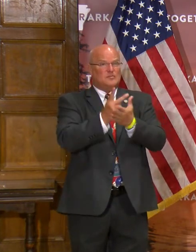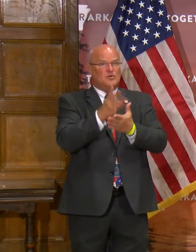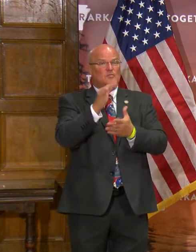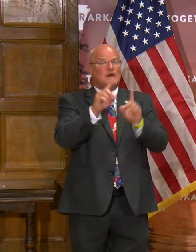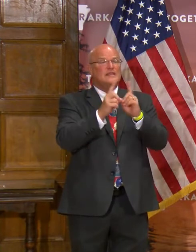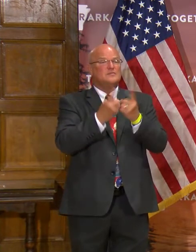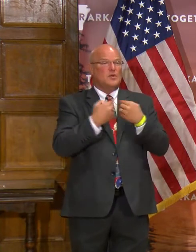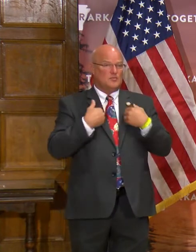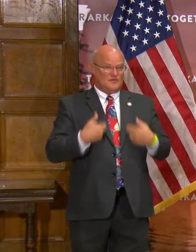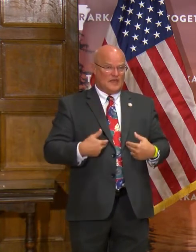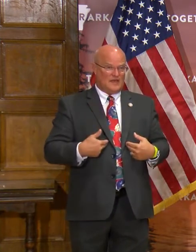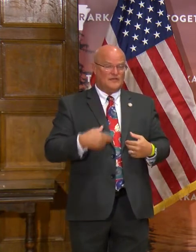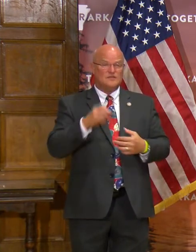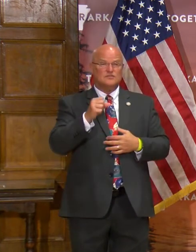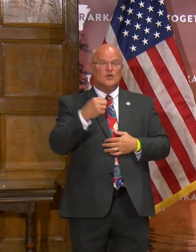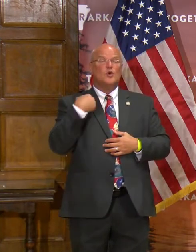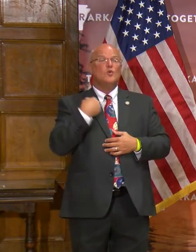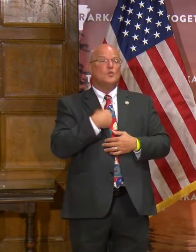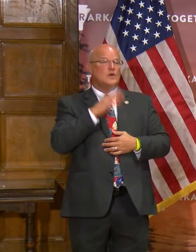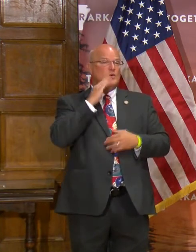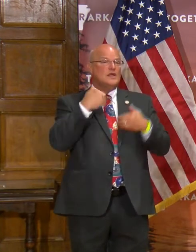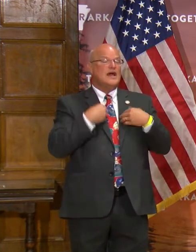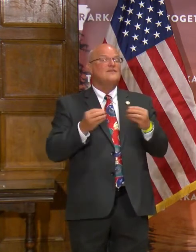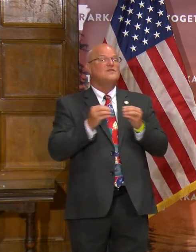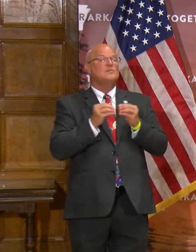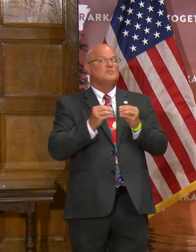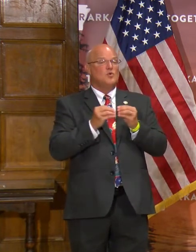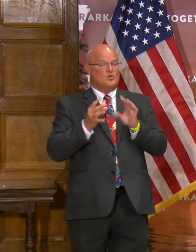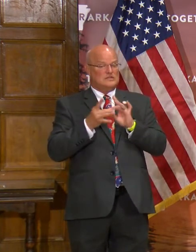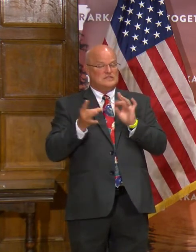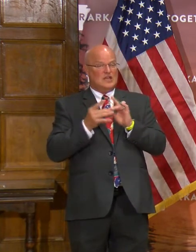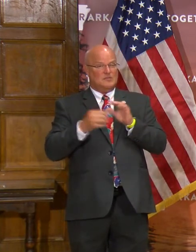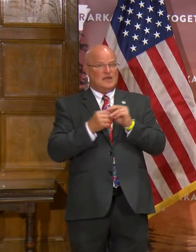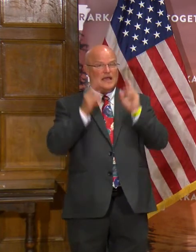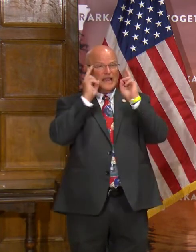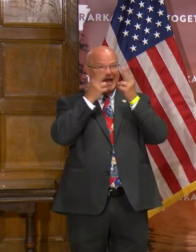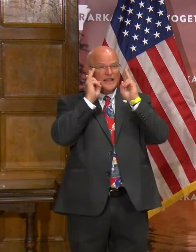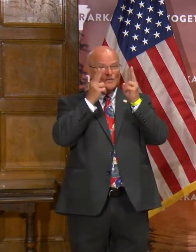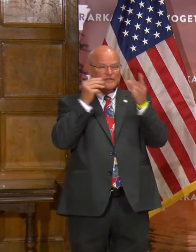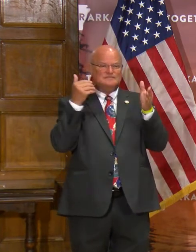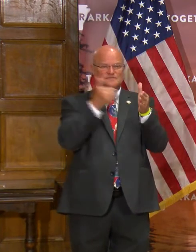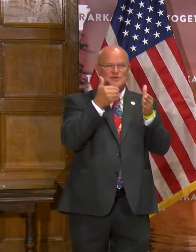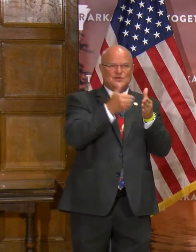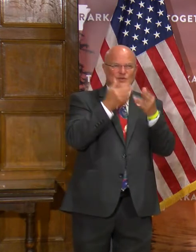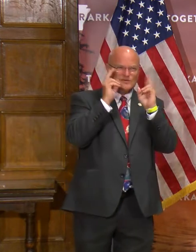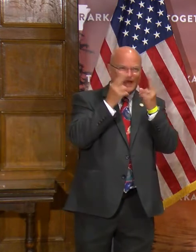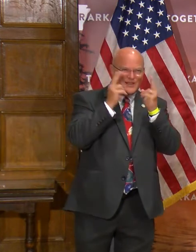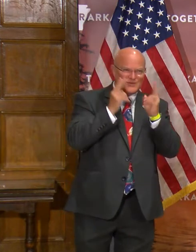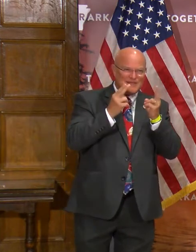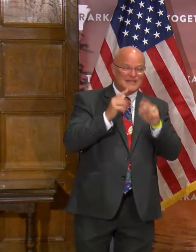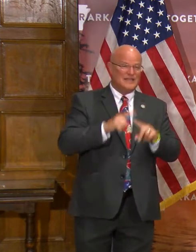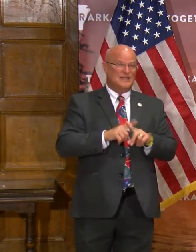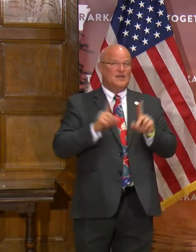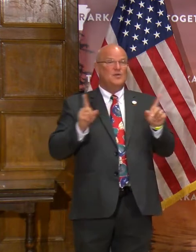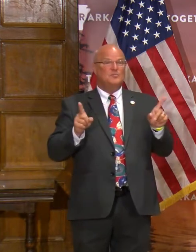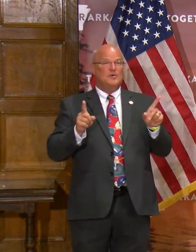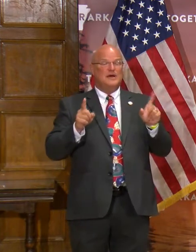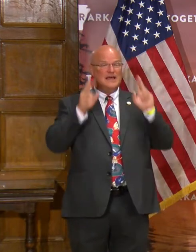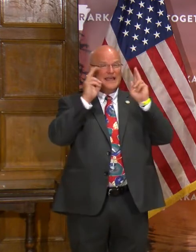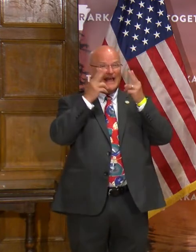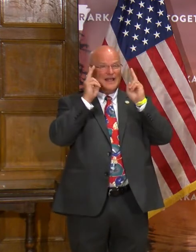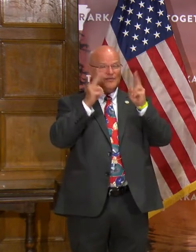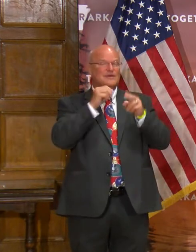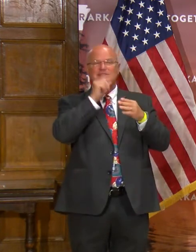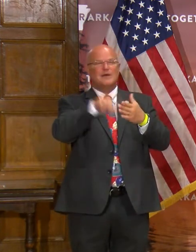the Department of Health. So we will have more to say about Halloween as we get closer. But Halloween